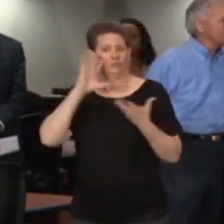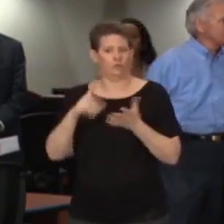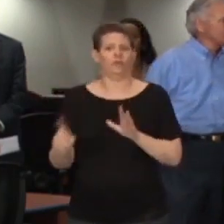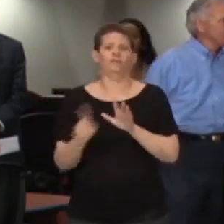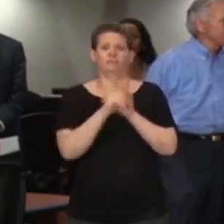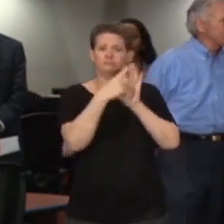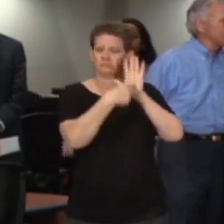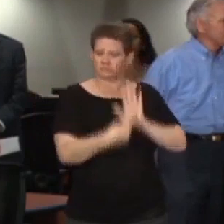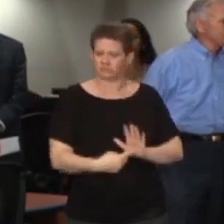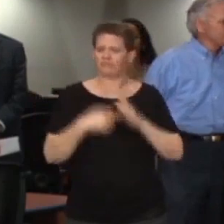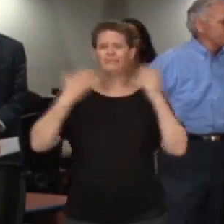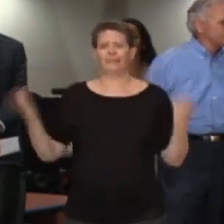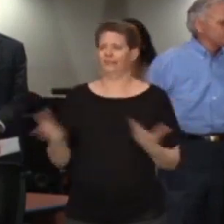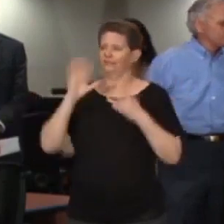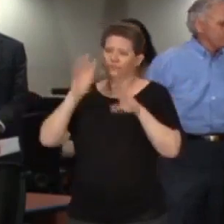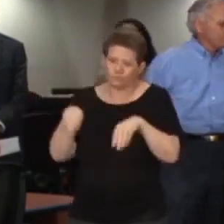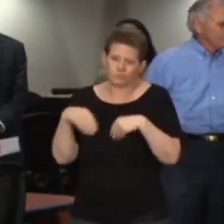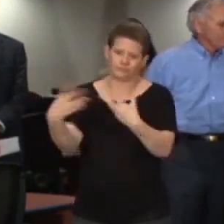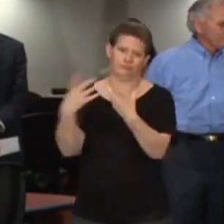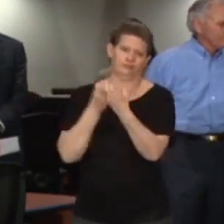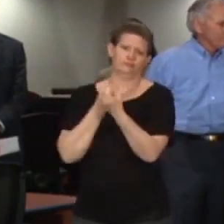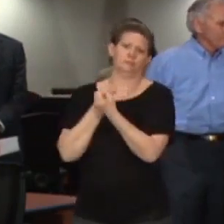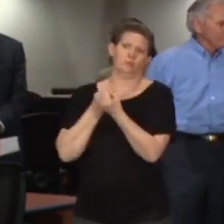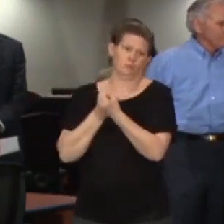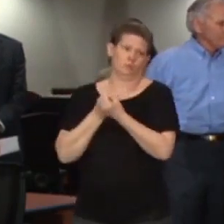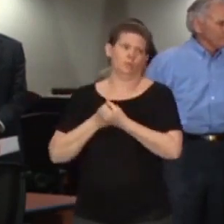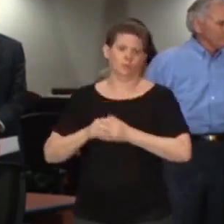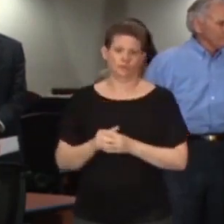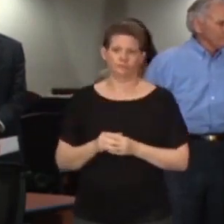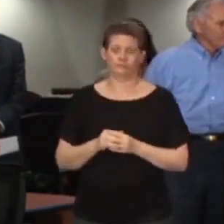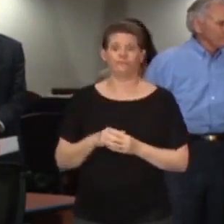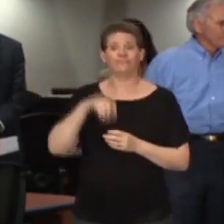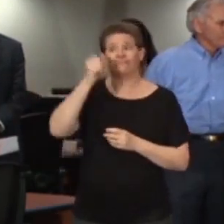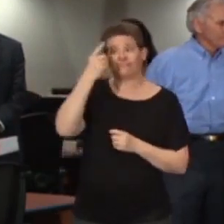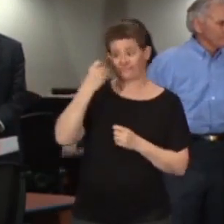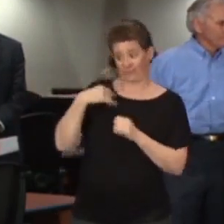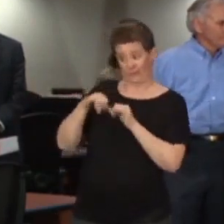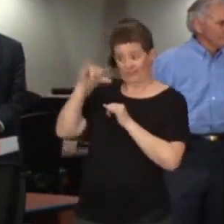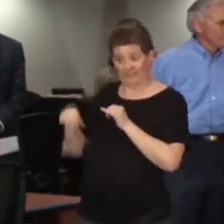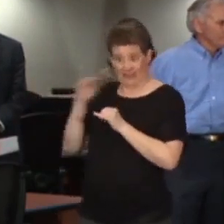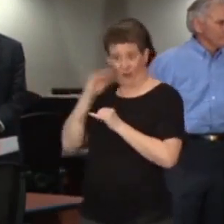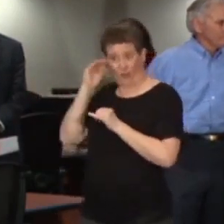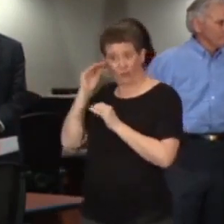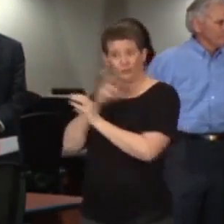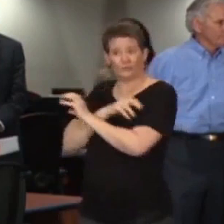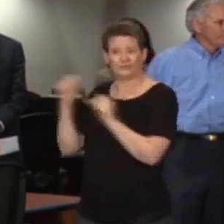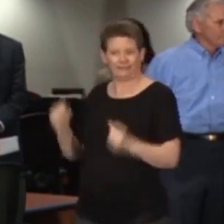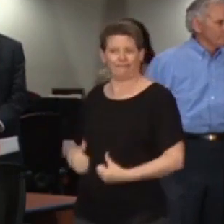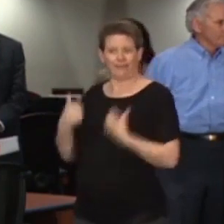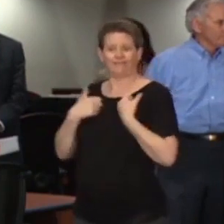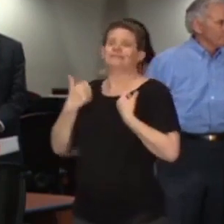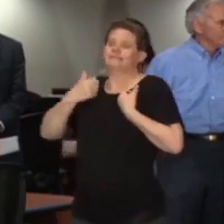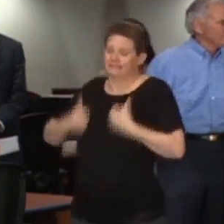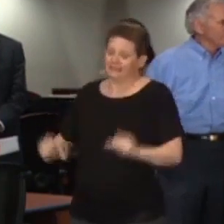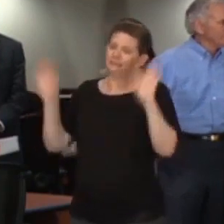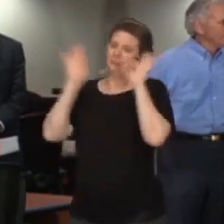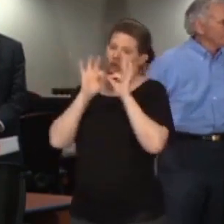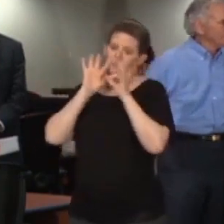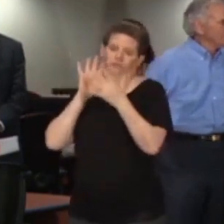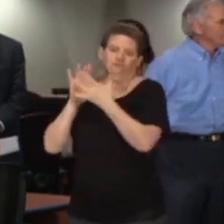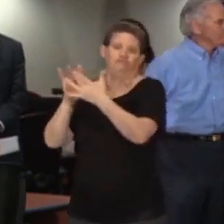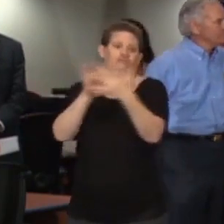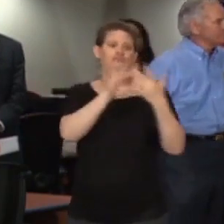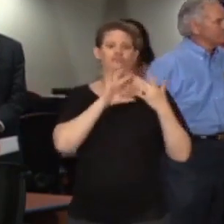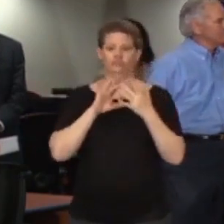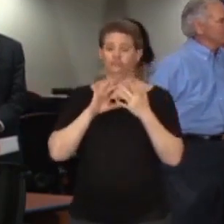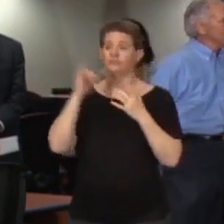here to support you during this time. As we stay at home to save lives, we still need to stay connected. So if